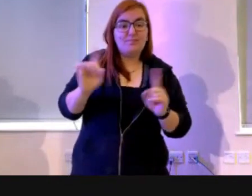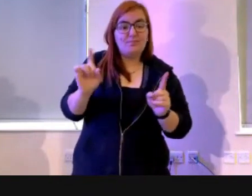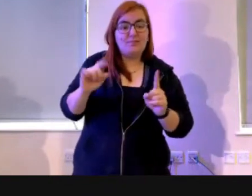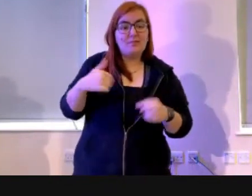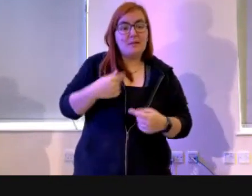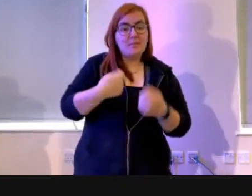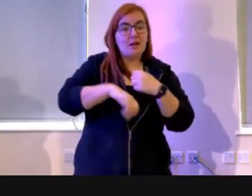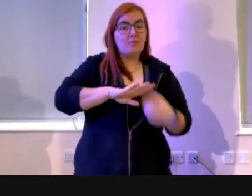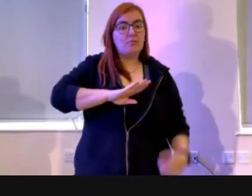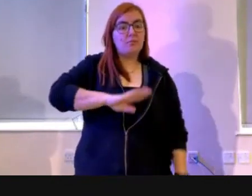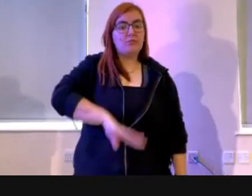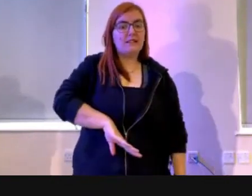depressed.